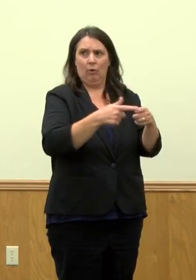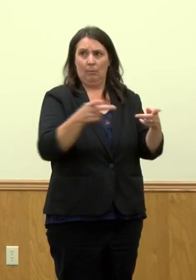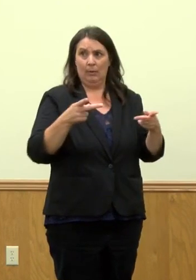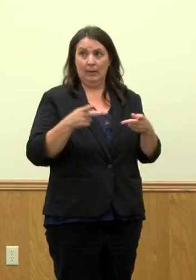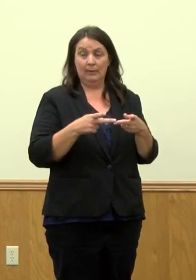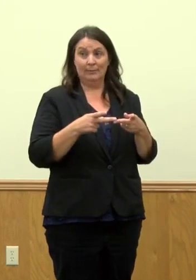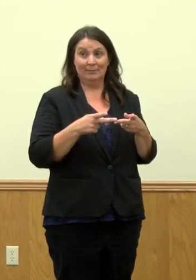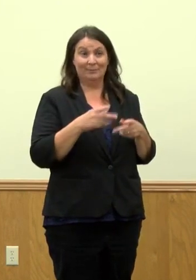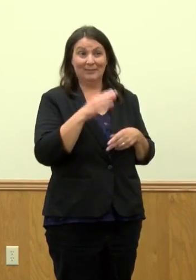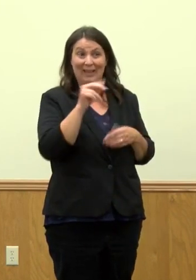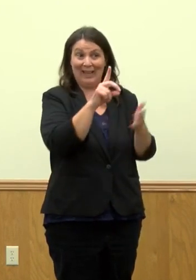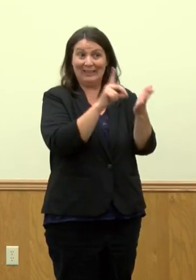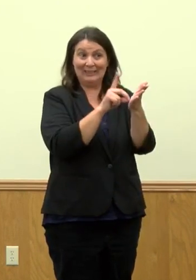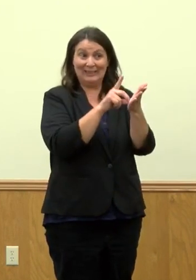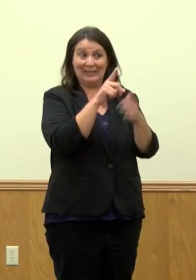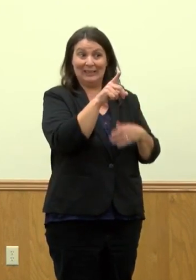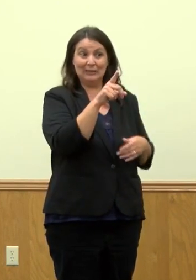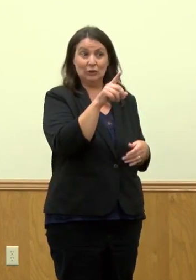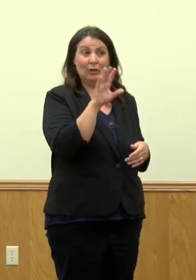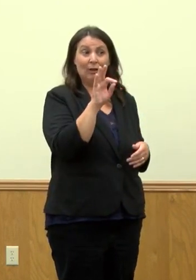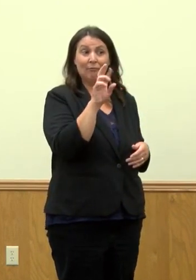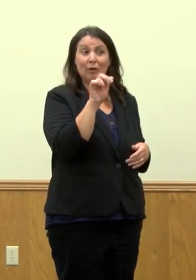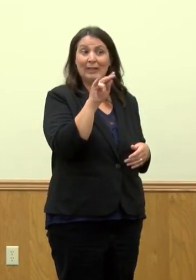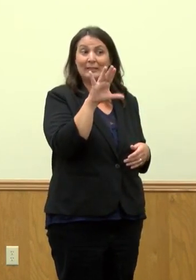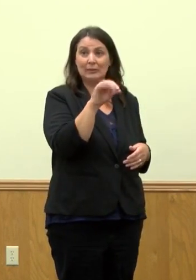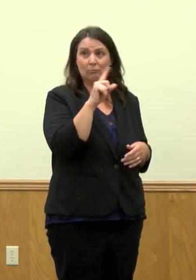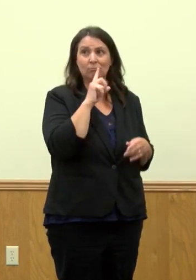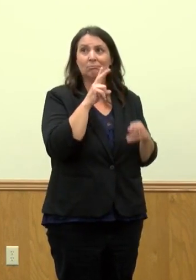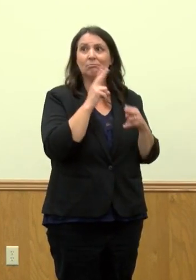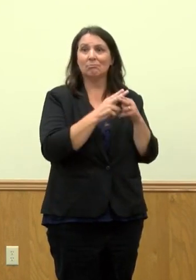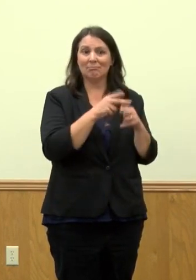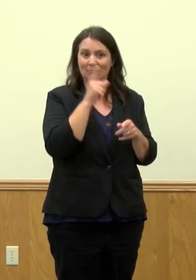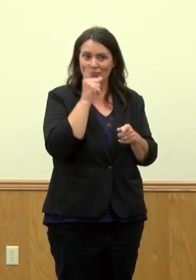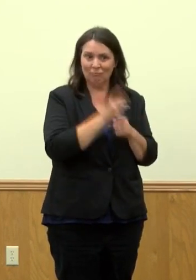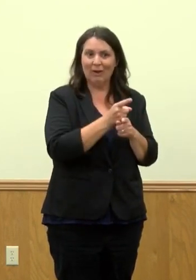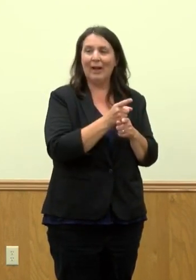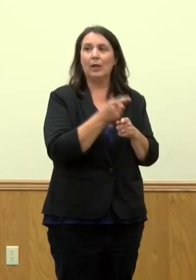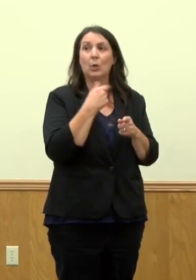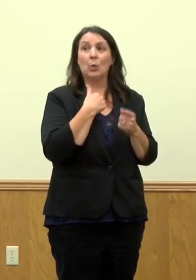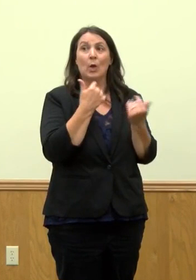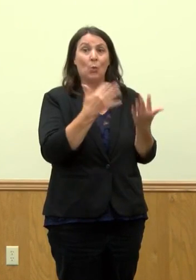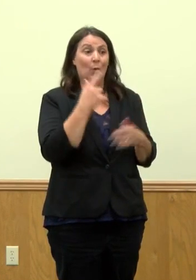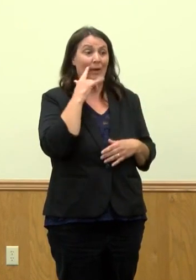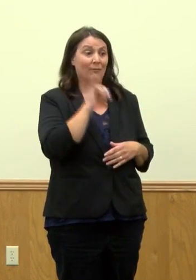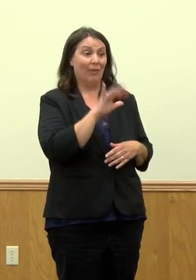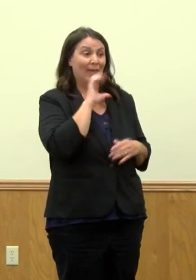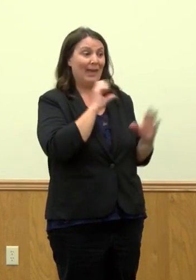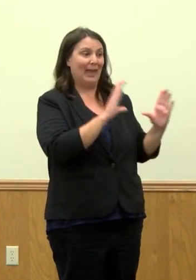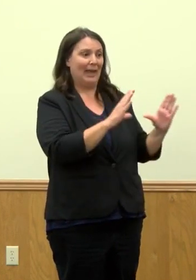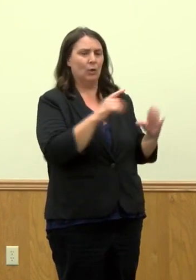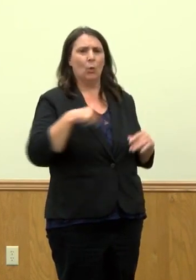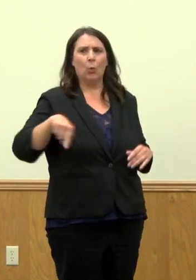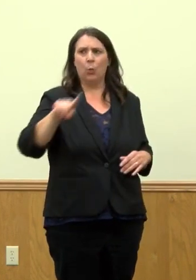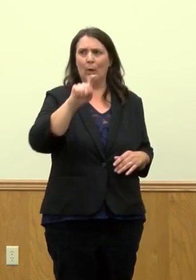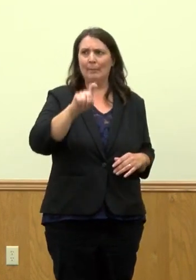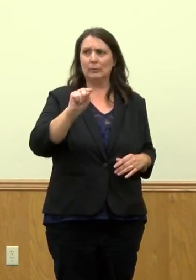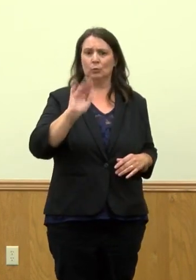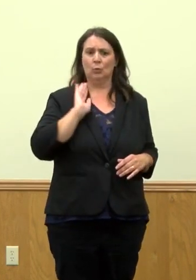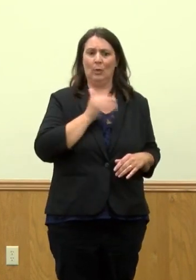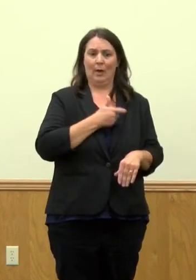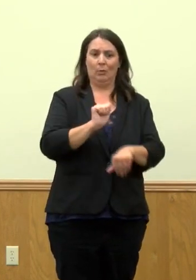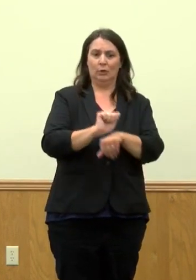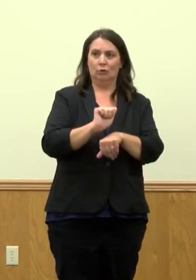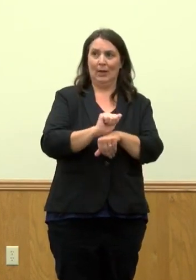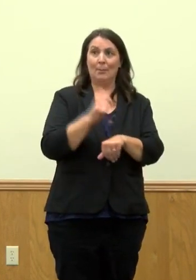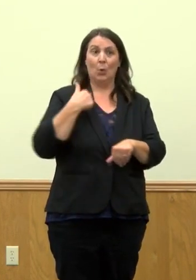while we wait for that that age range to be eligible for the vaccine, you know, we have to do our part. The community around them